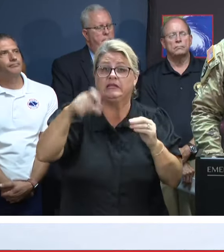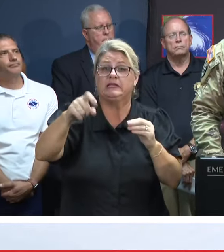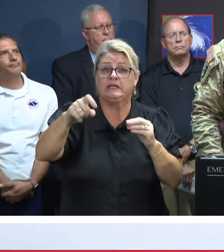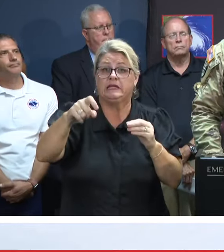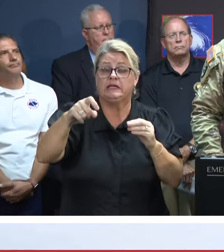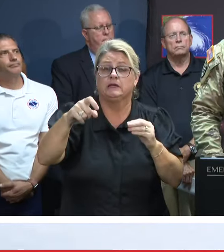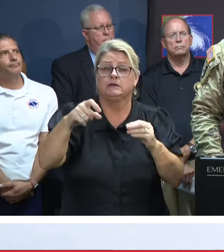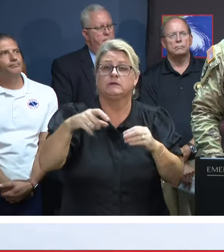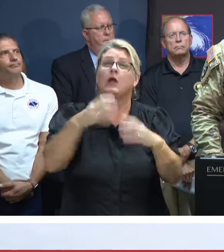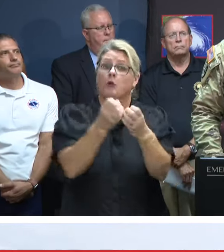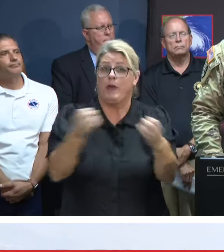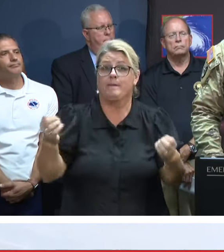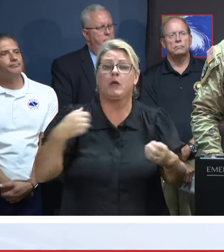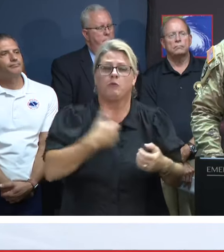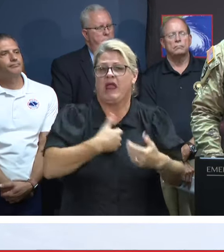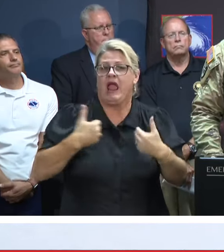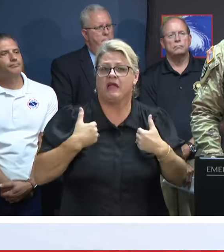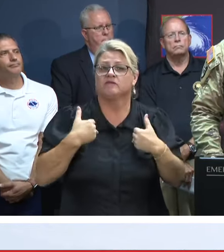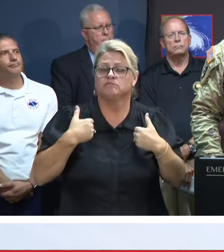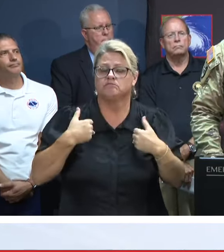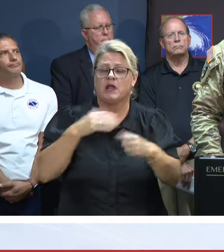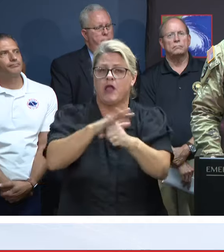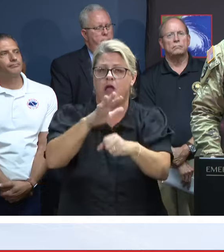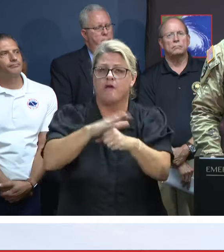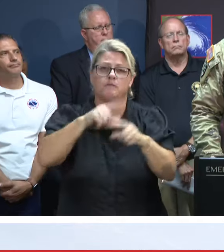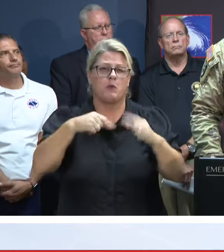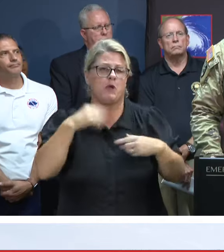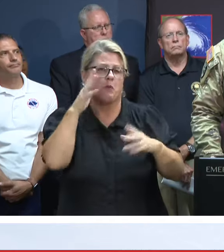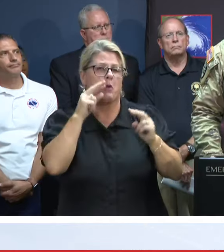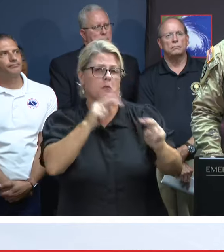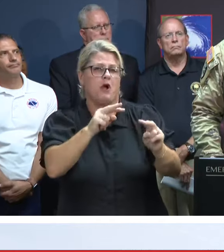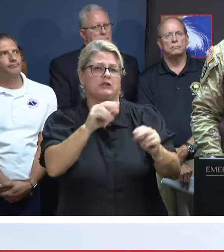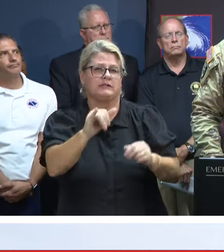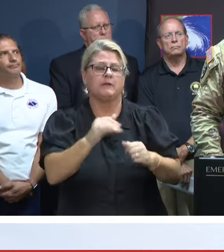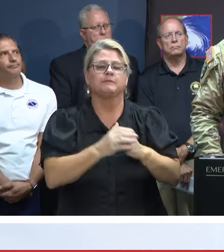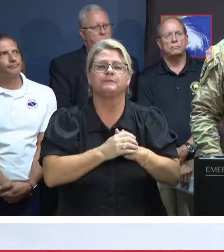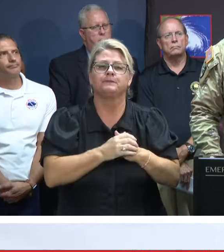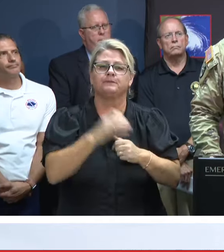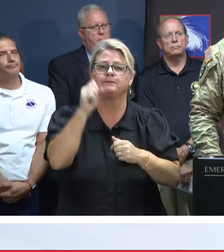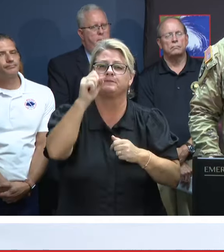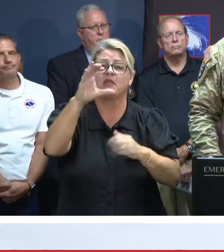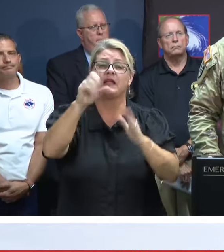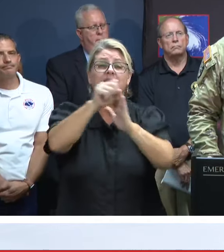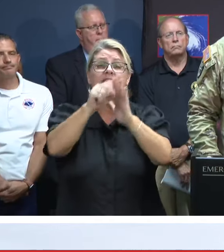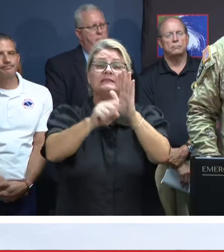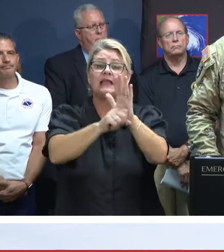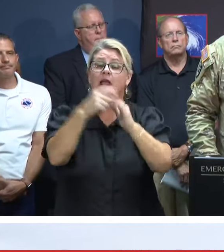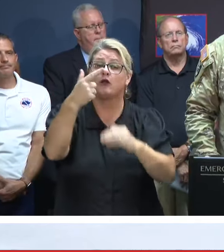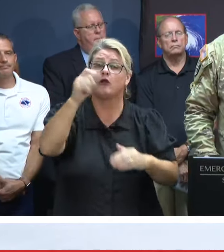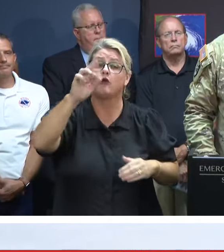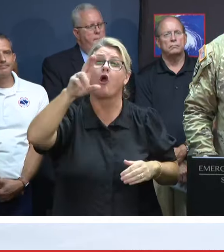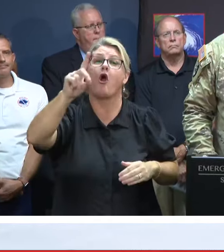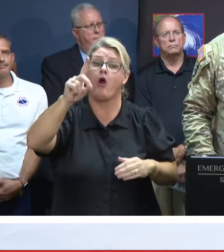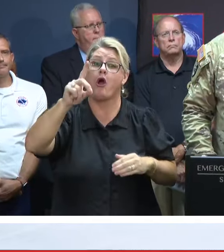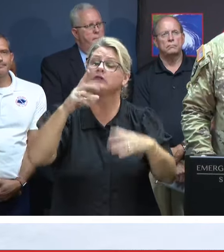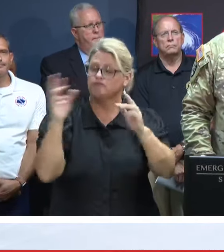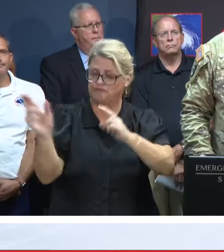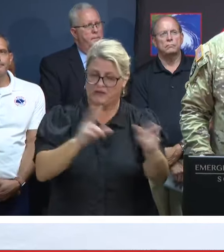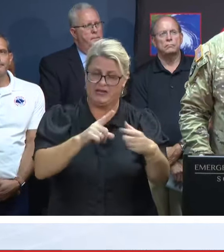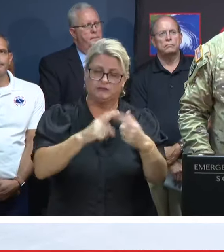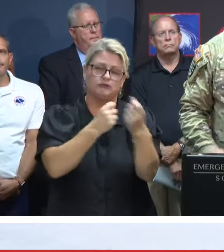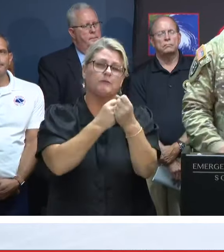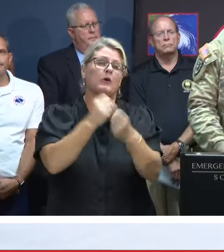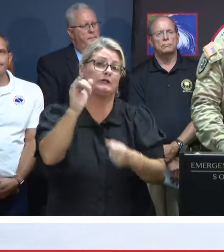in numbers and equipment, and we're prepared and we'll continue to monitor that. Also, the South Carolina State Guard is available to support the state in this